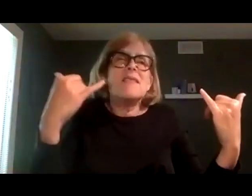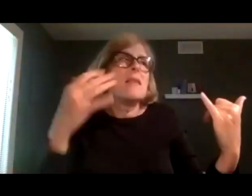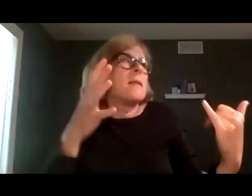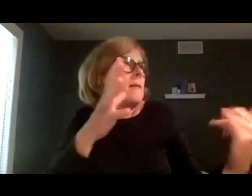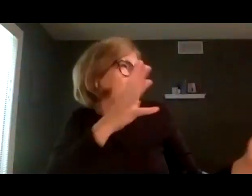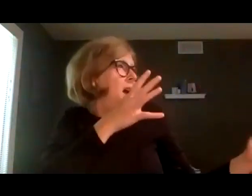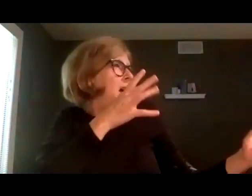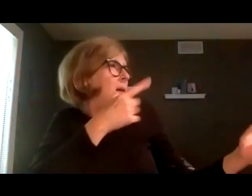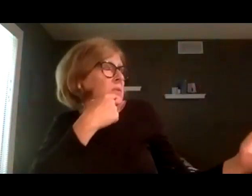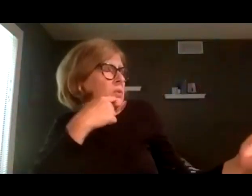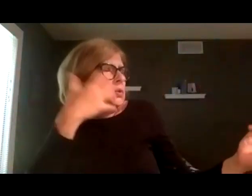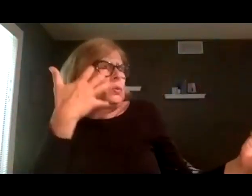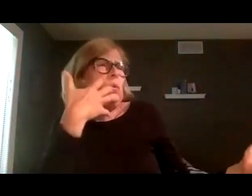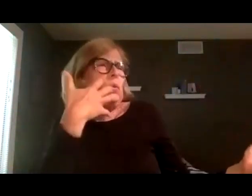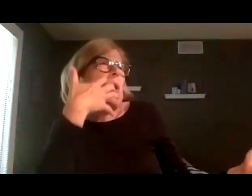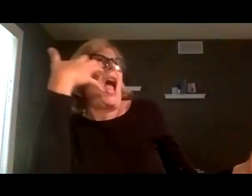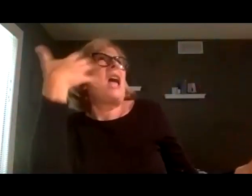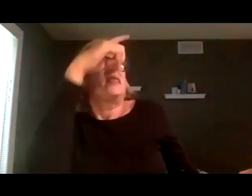mom says it's the heat